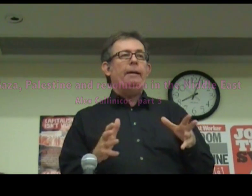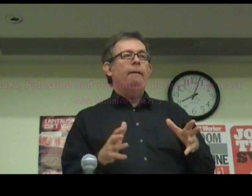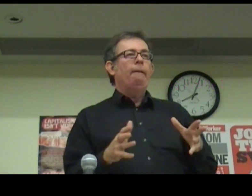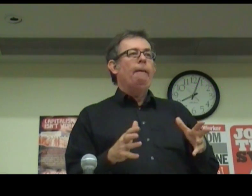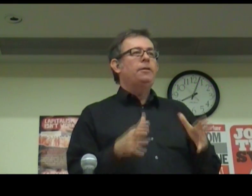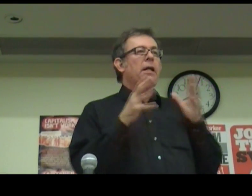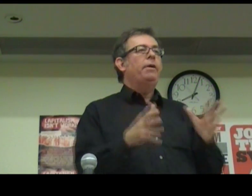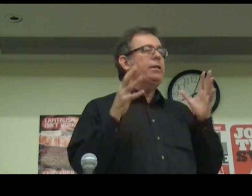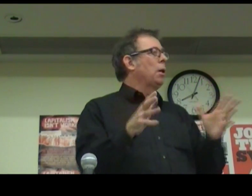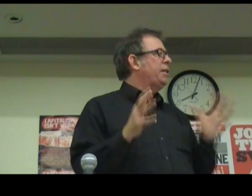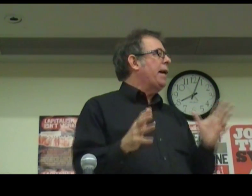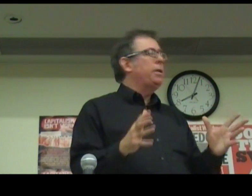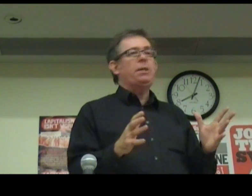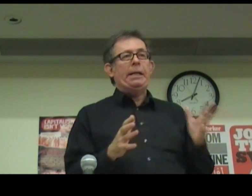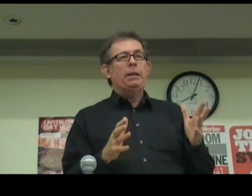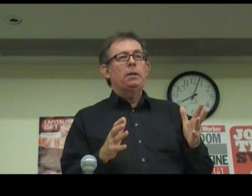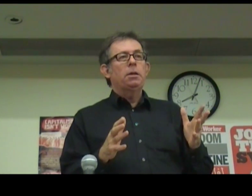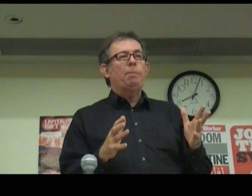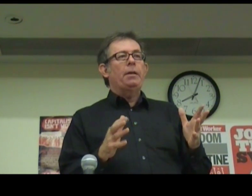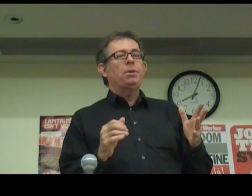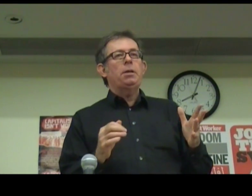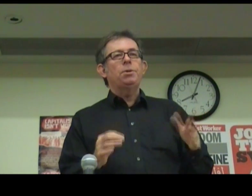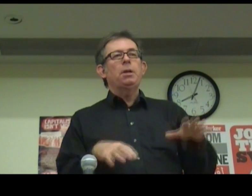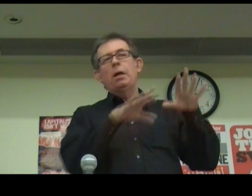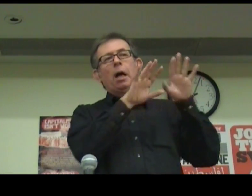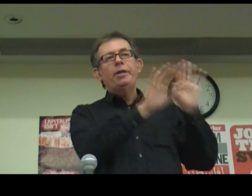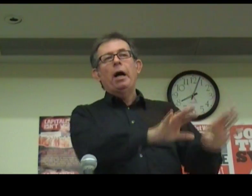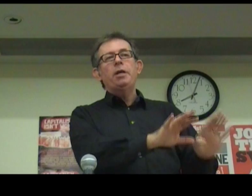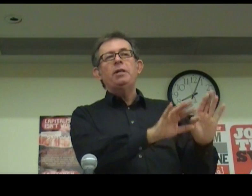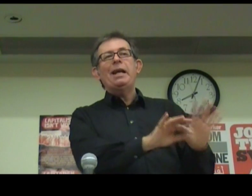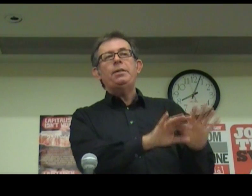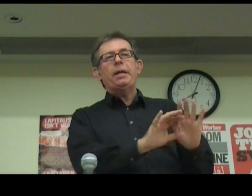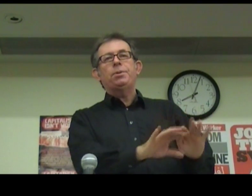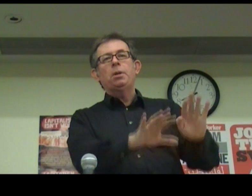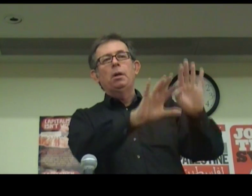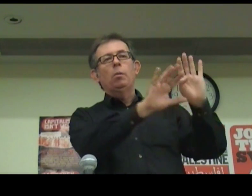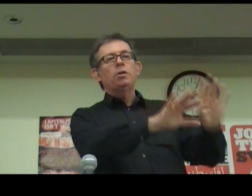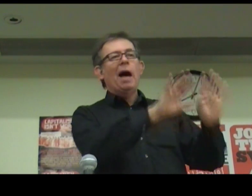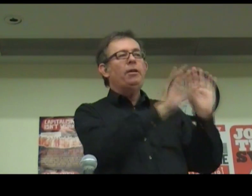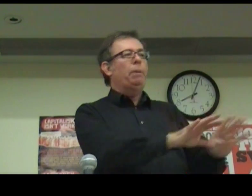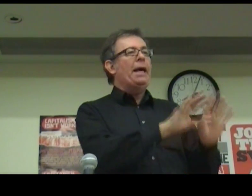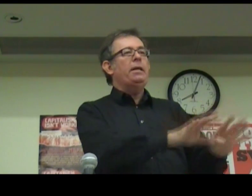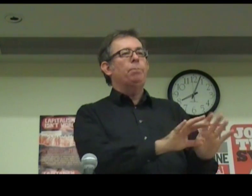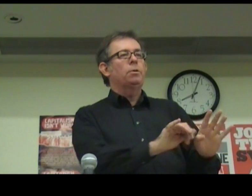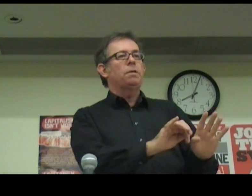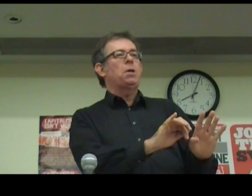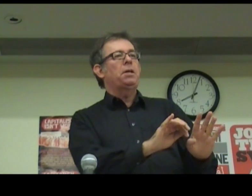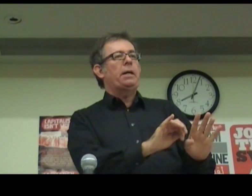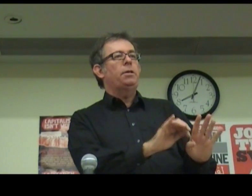delivering solidarity to the Palestinians. I don't in any sense want to underplay the importance of solidarity